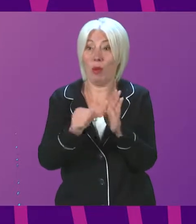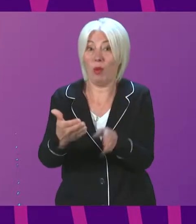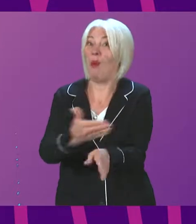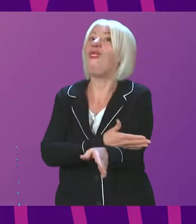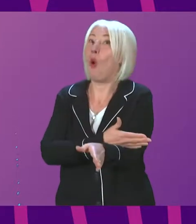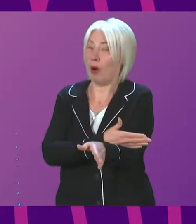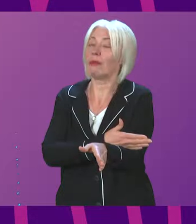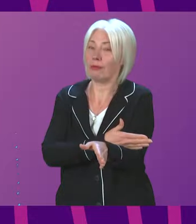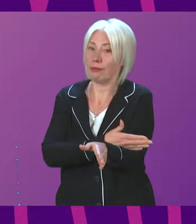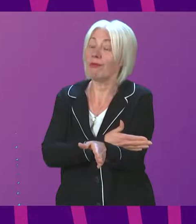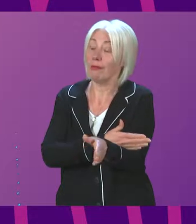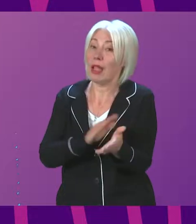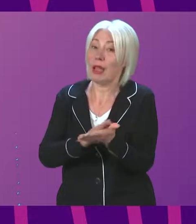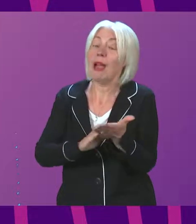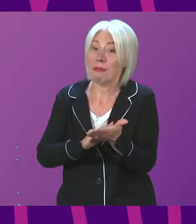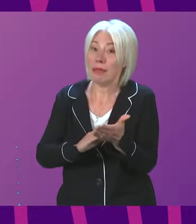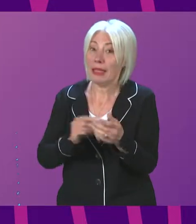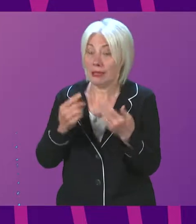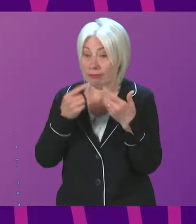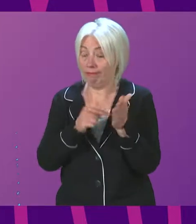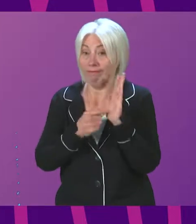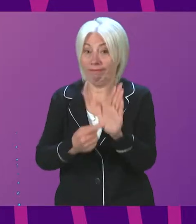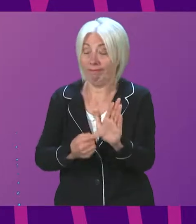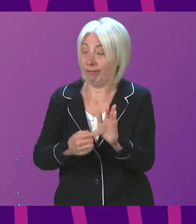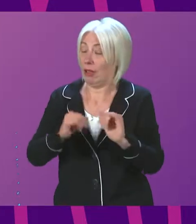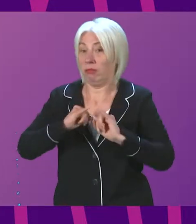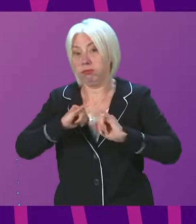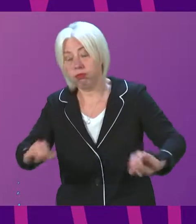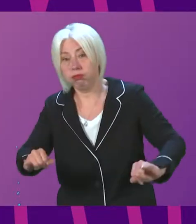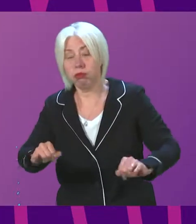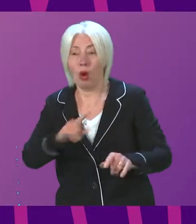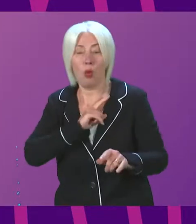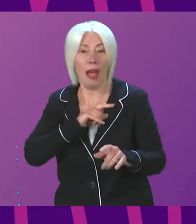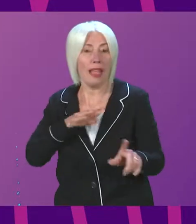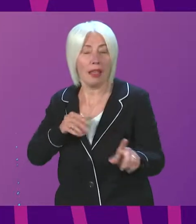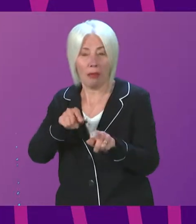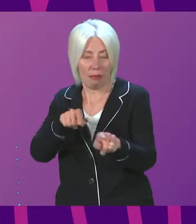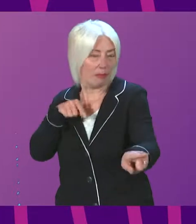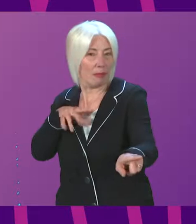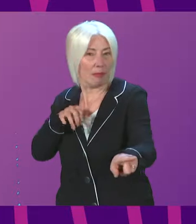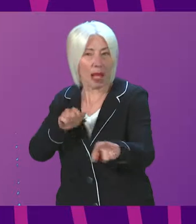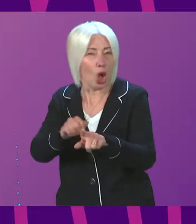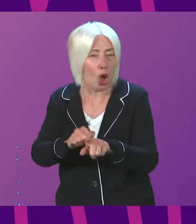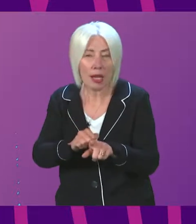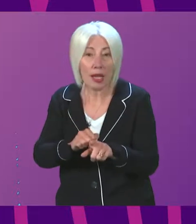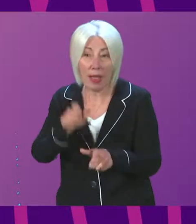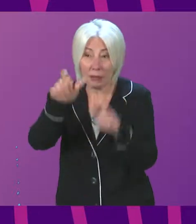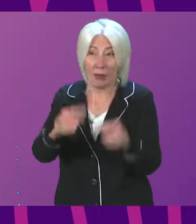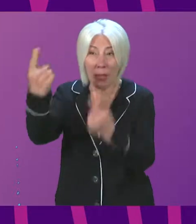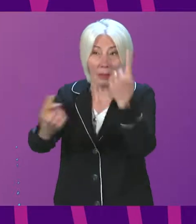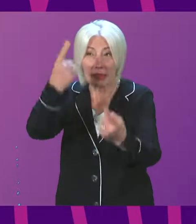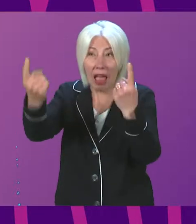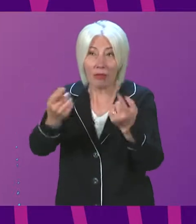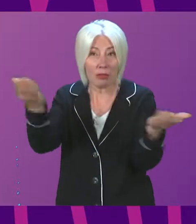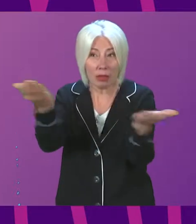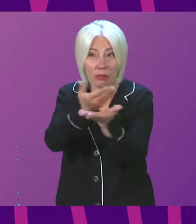It is also exasperated the shortage as well because of diagnostic backlogs. That is from clinicians who are speaking to the government right